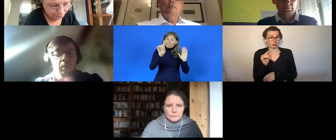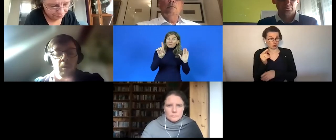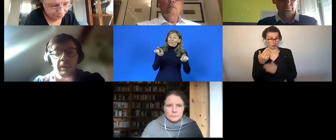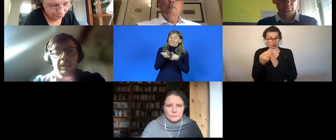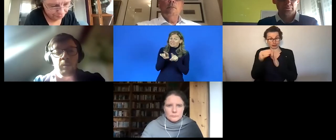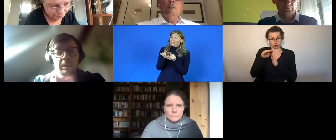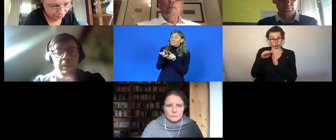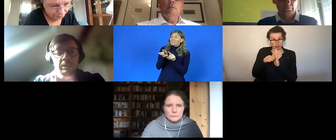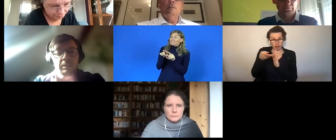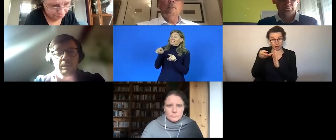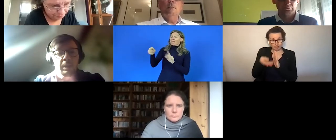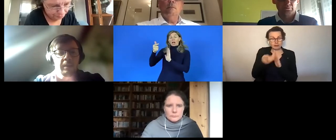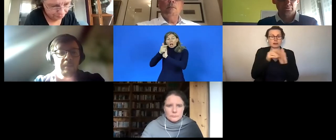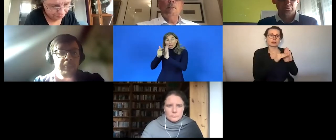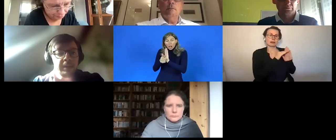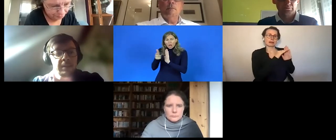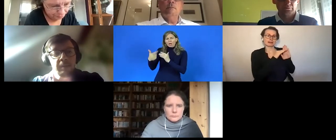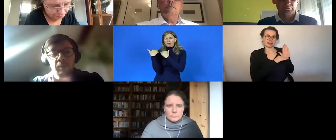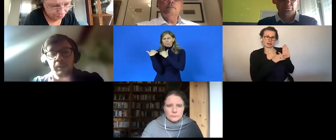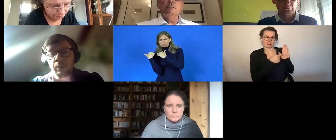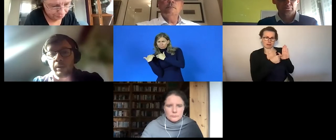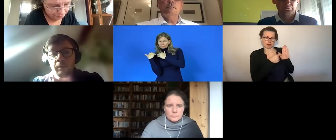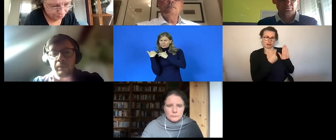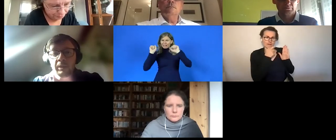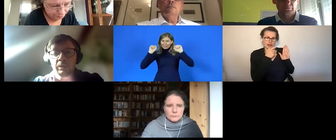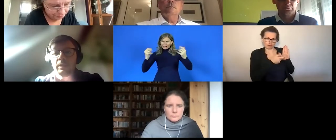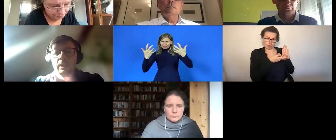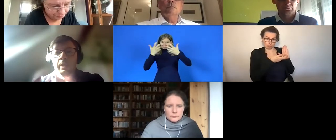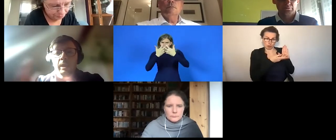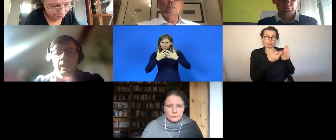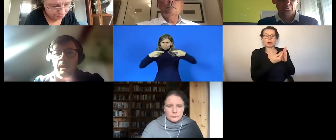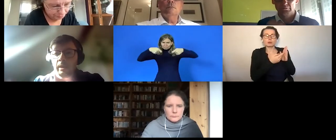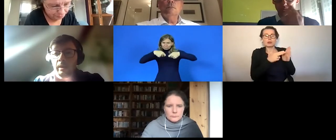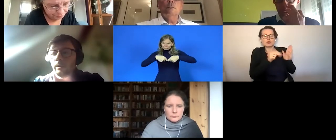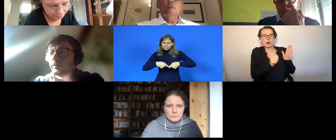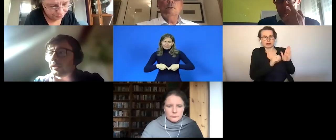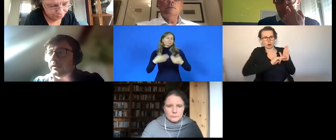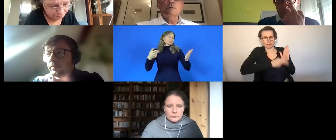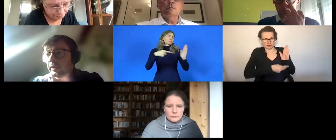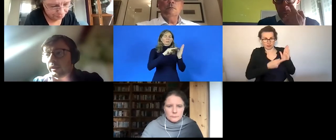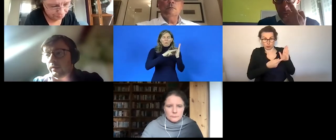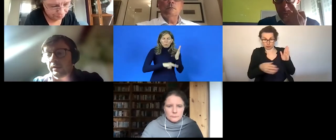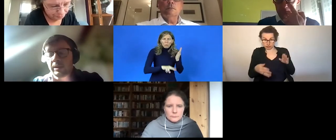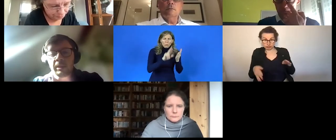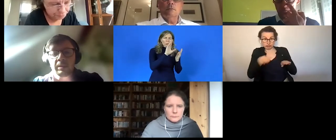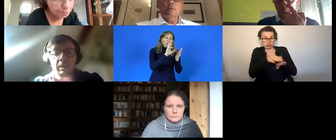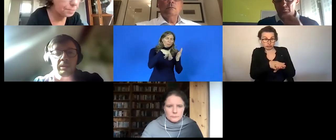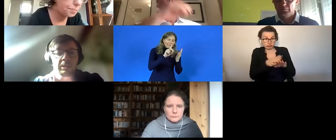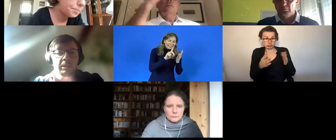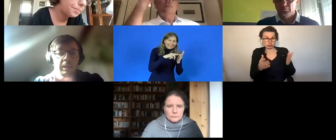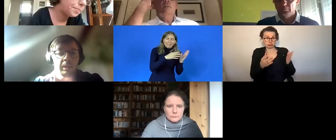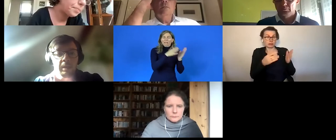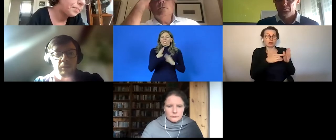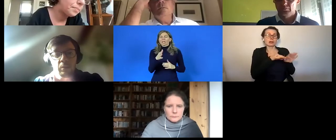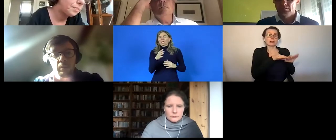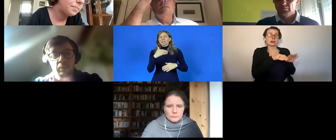all the legal obligations uh stemming from the u.n convention uh all the objectives of the of the disability strategy